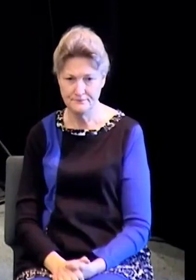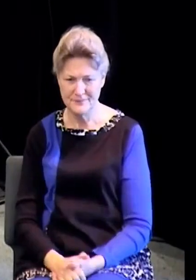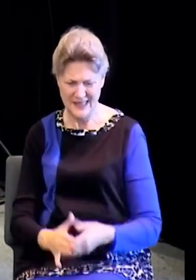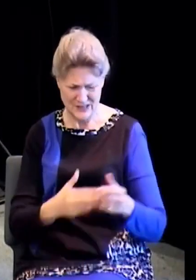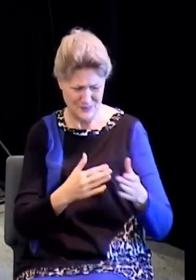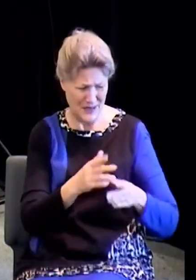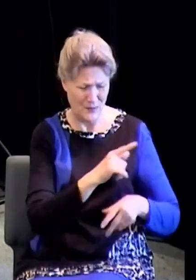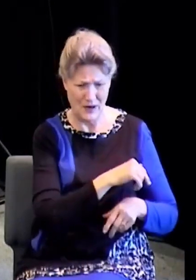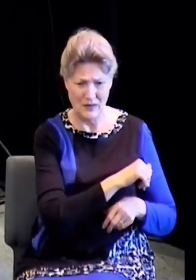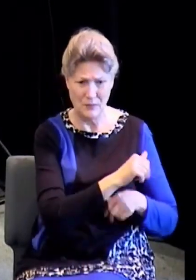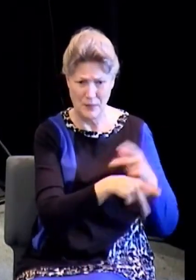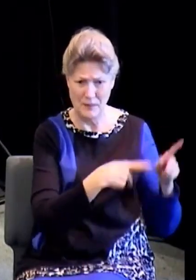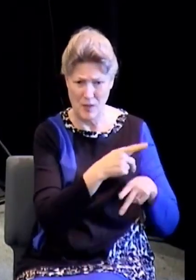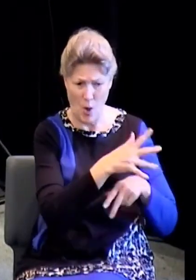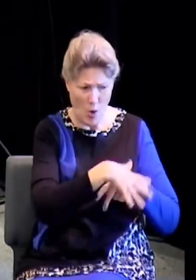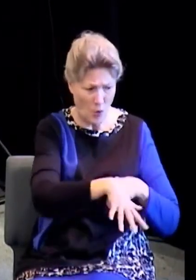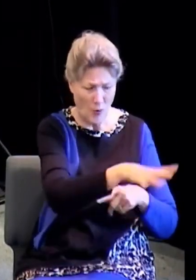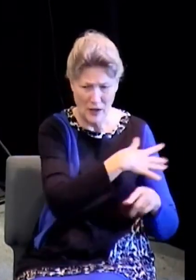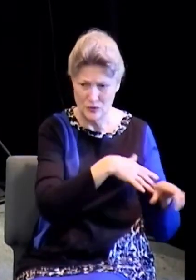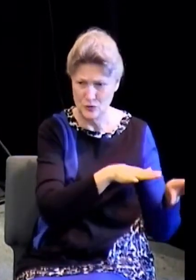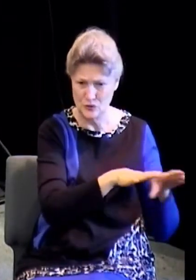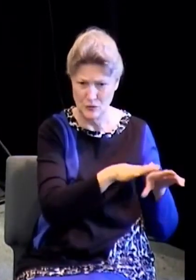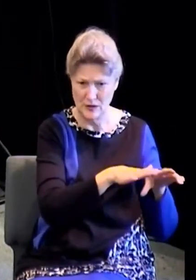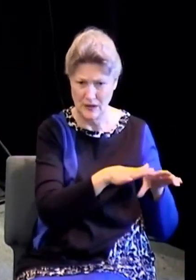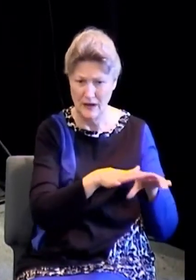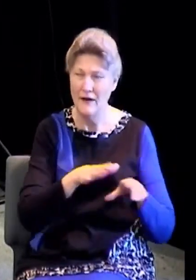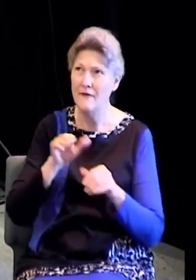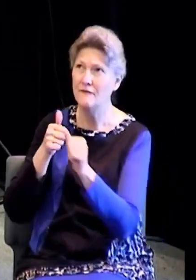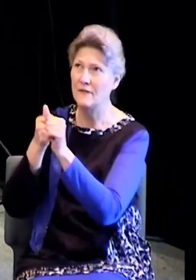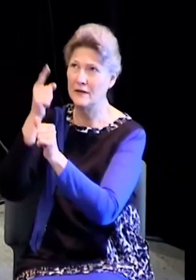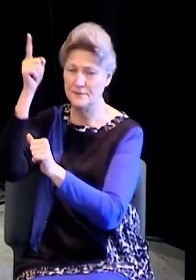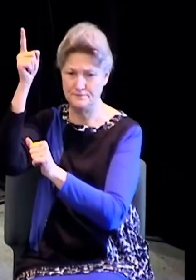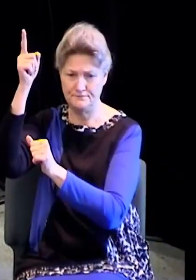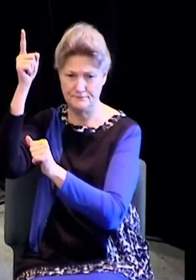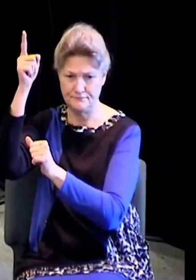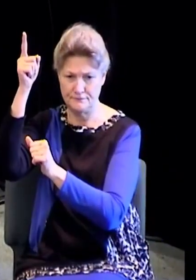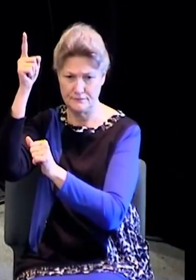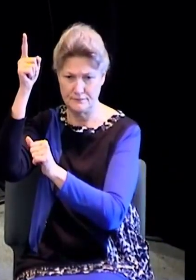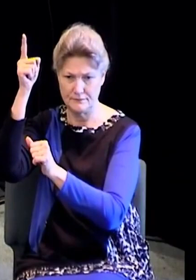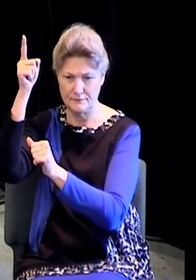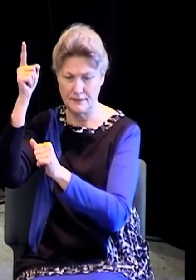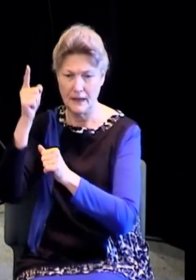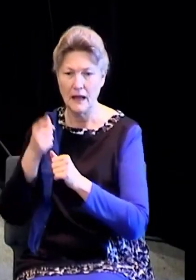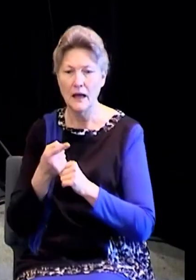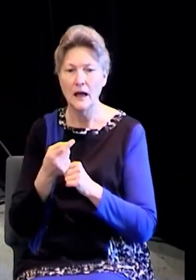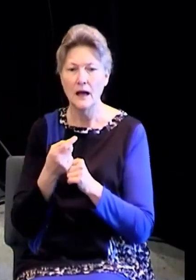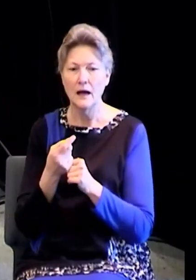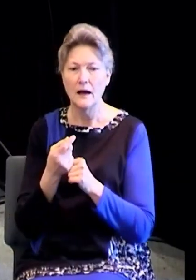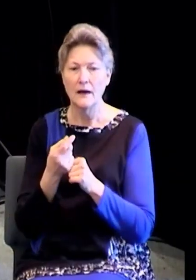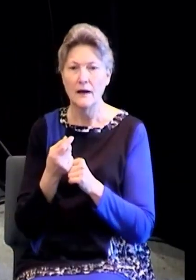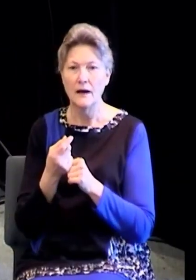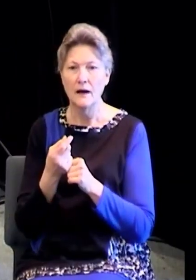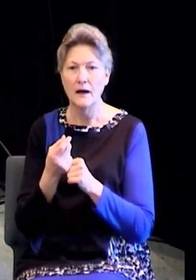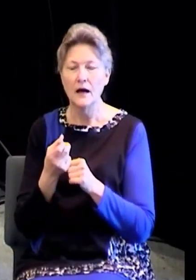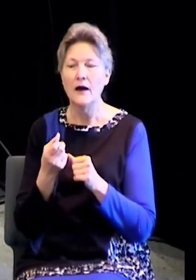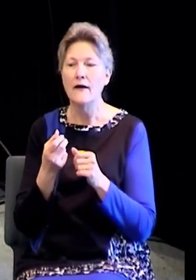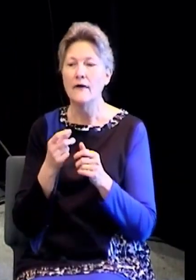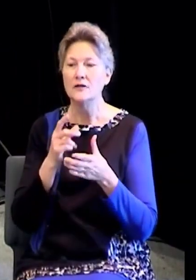30 seconds. Hebrews 12 and 1. Wherefore, seeing we also are compassed about with so great a cloud of witness, let us